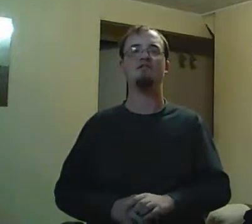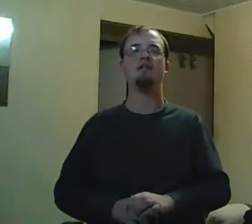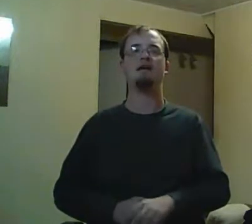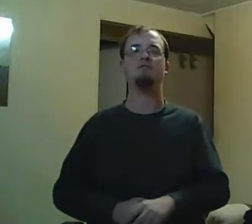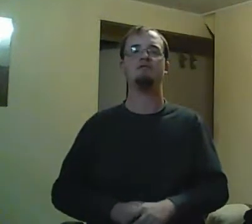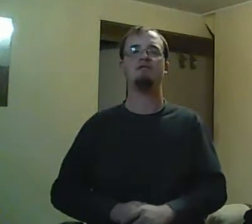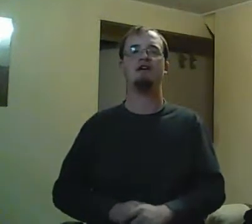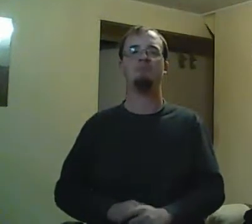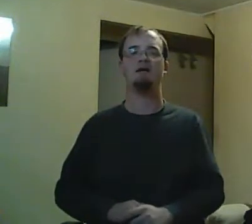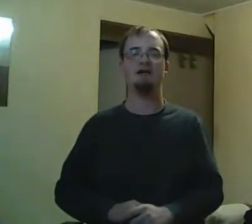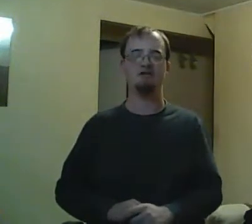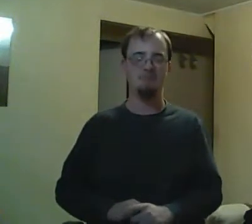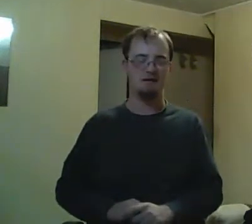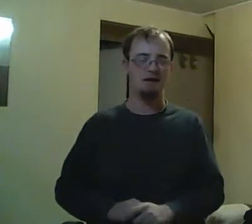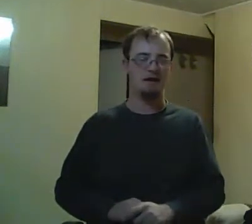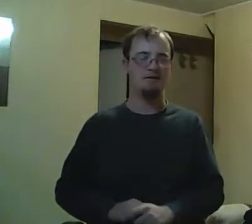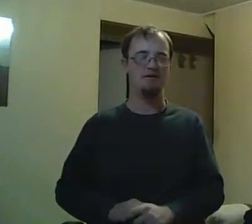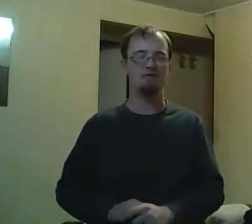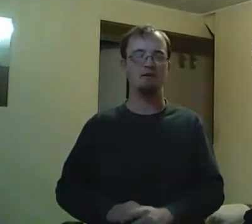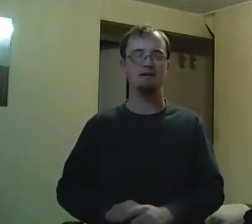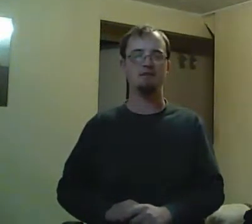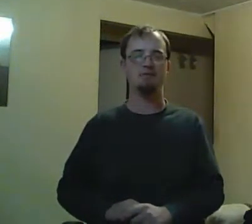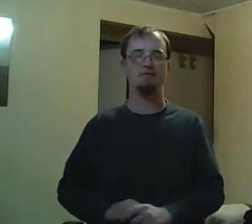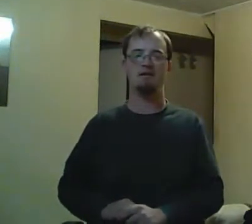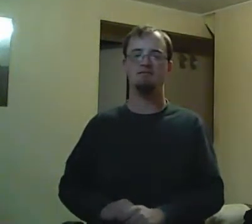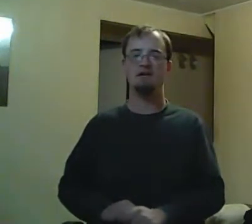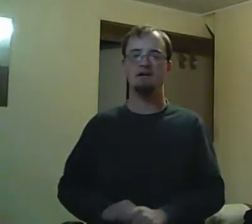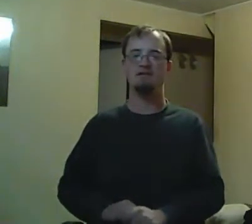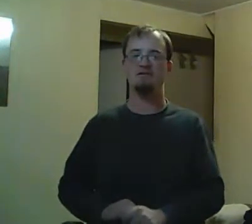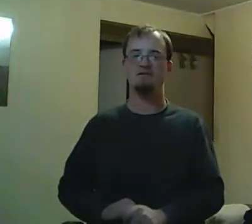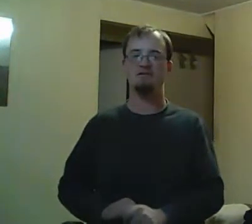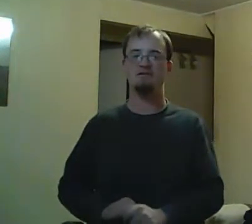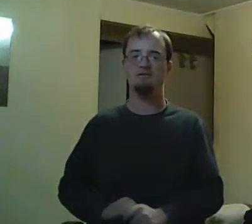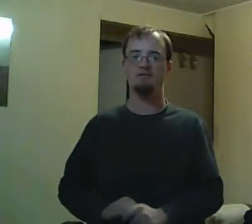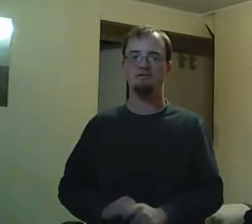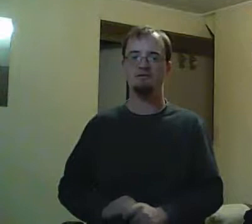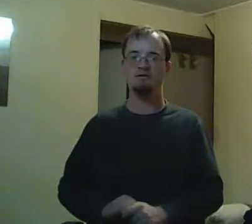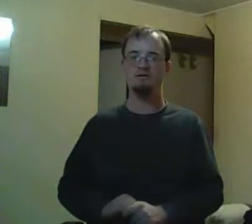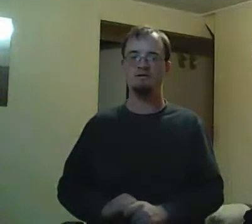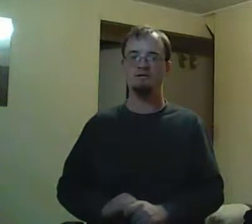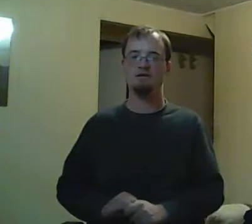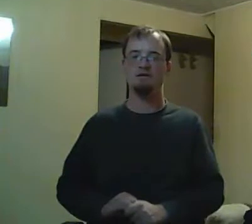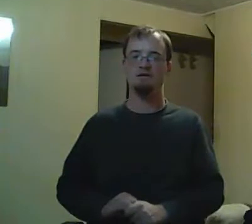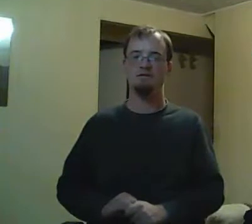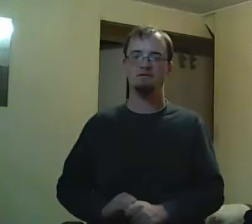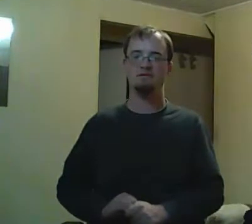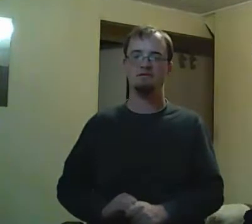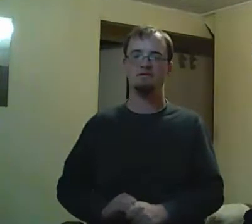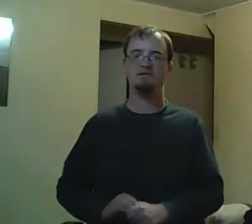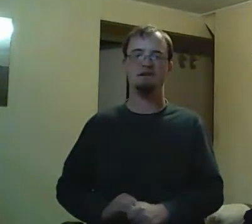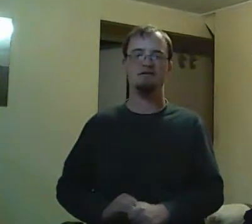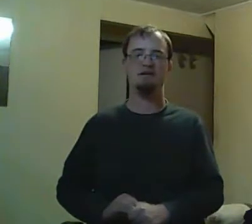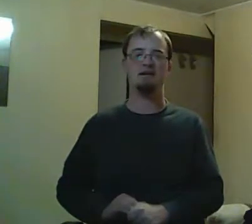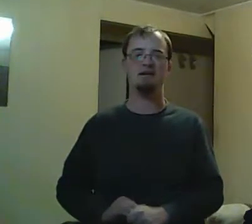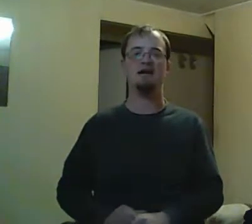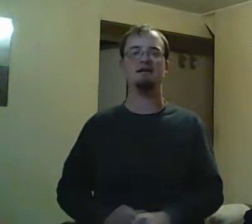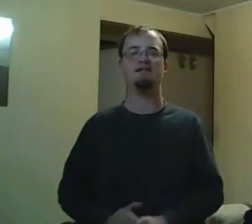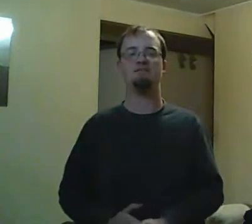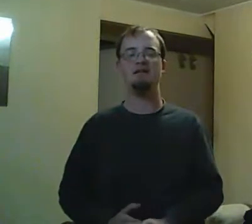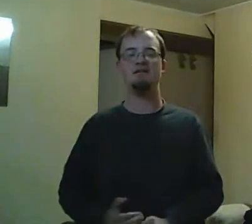basically, on bits and pieces, like, you know, Radich's failed opportunities, Rick, why he should be blamed for it, and